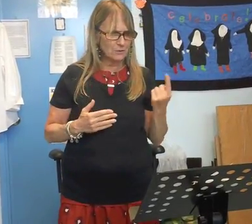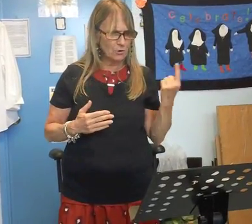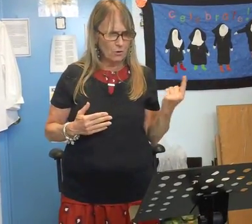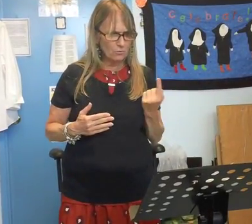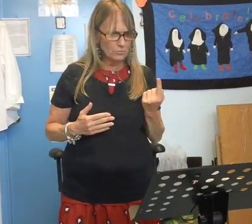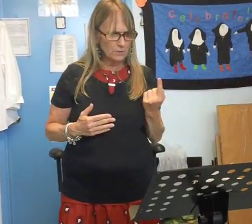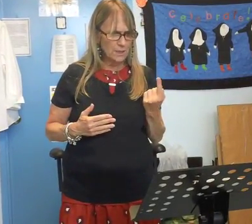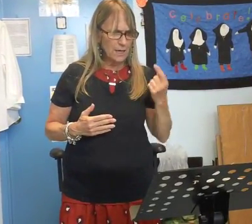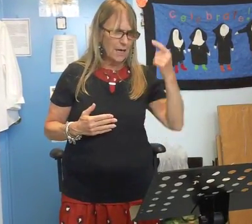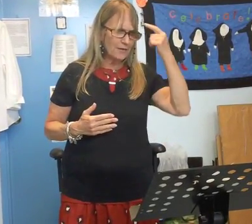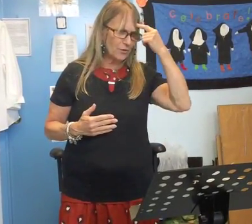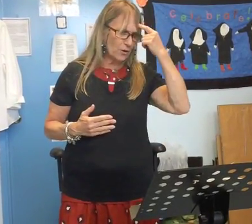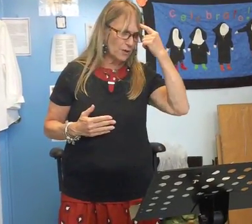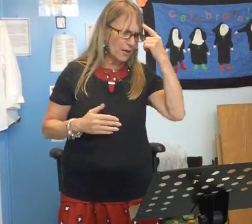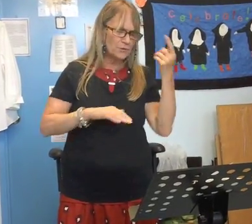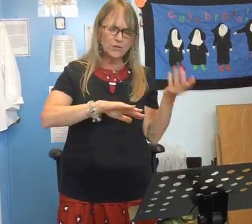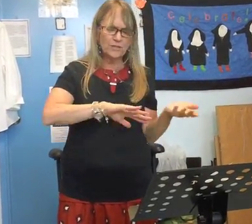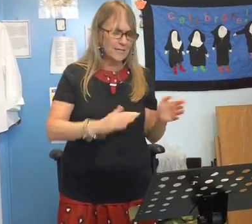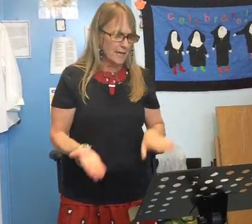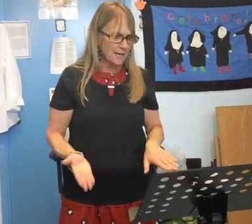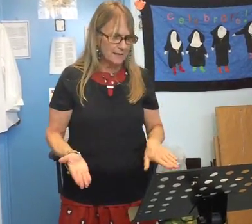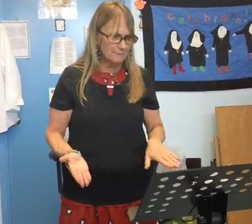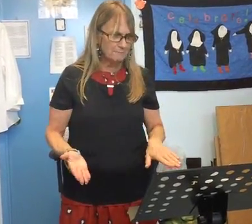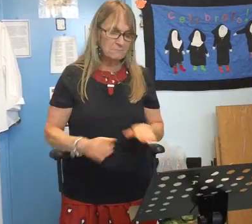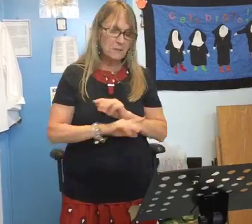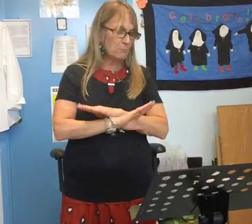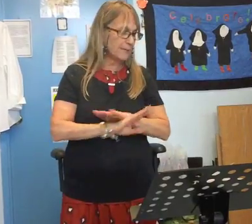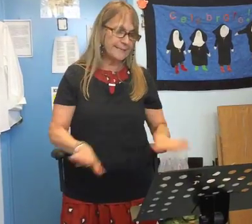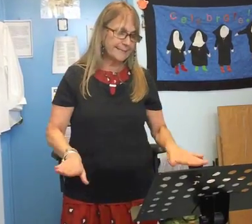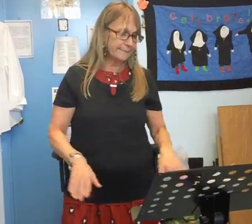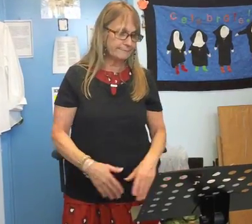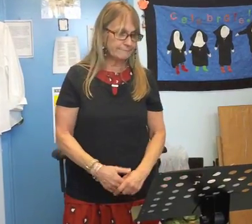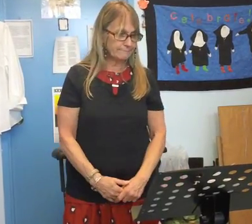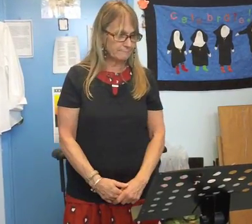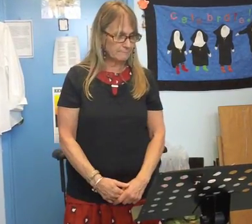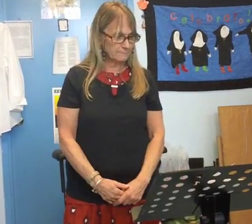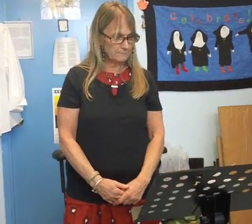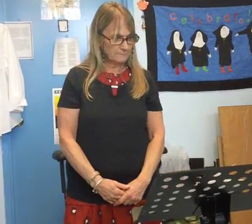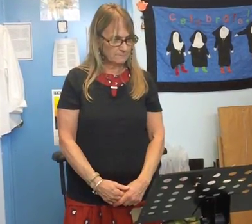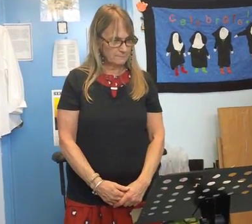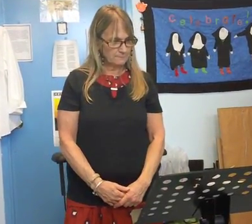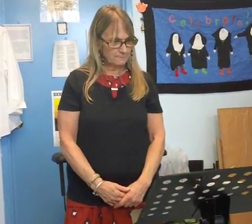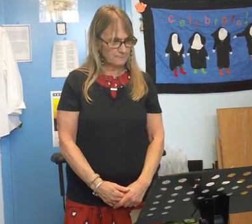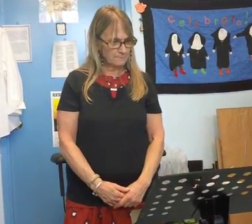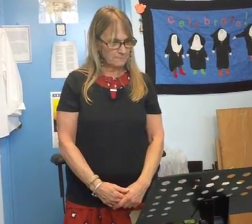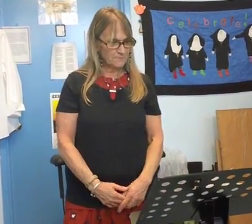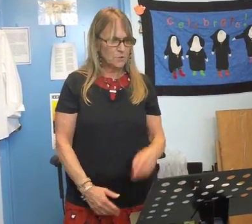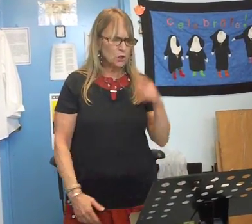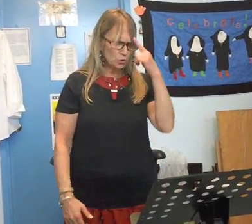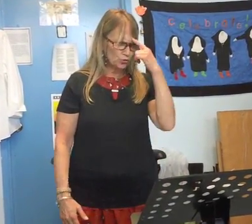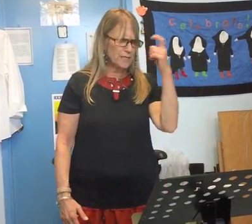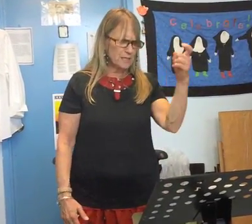alone I thought I was gonna die but I didn't baby dreams